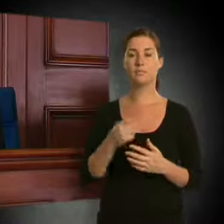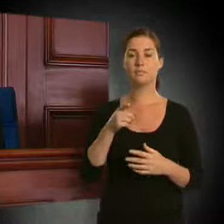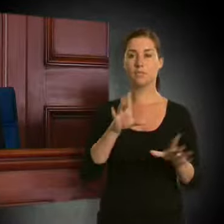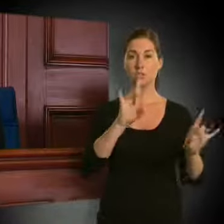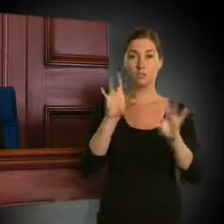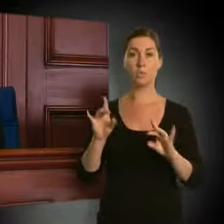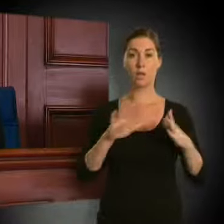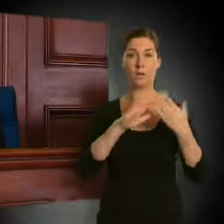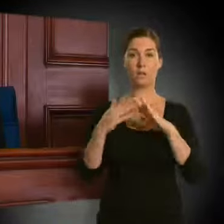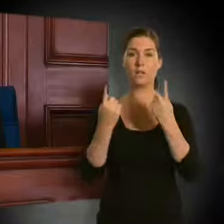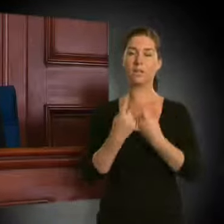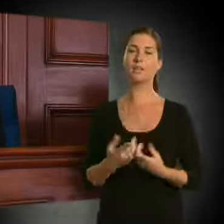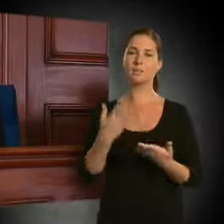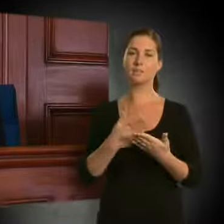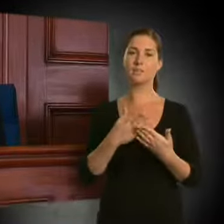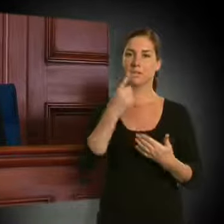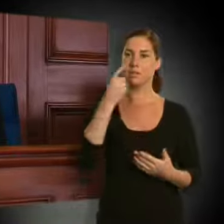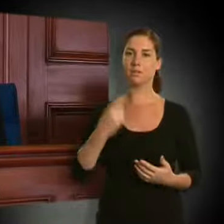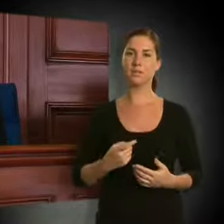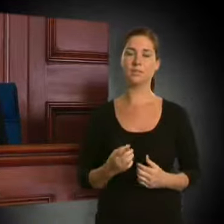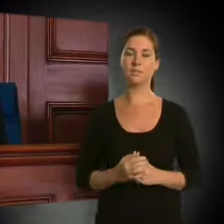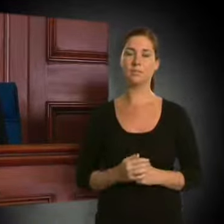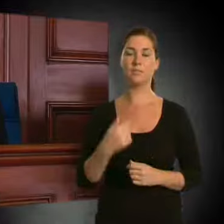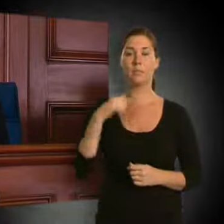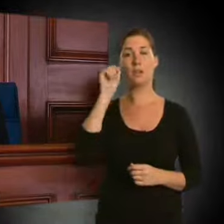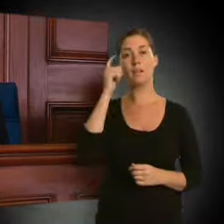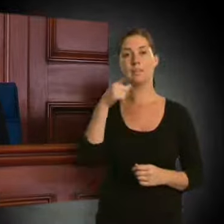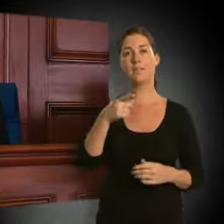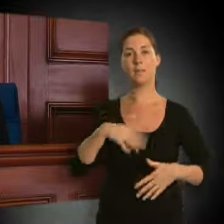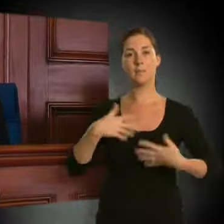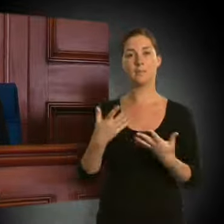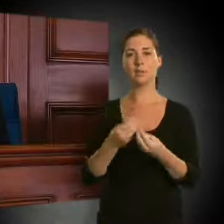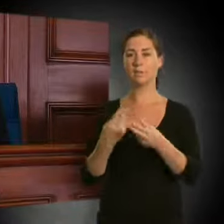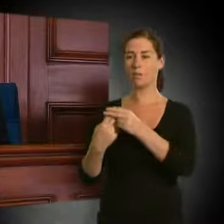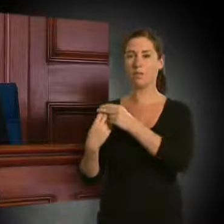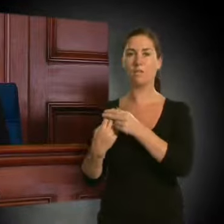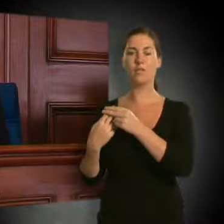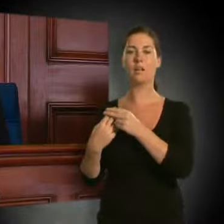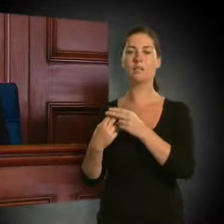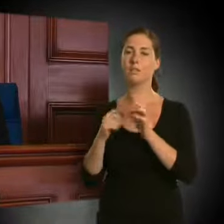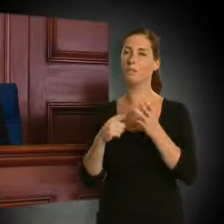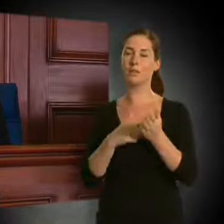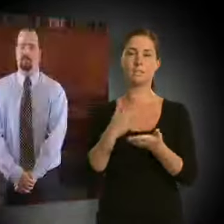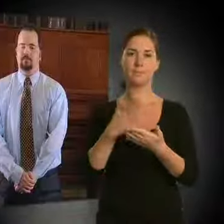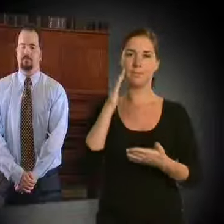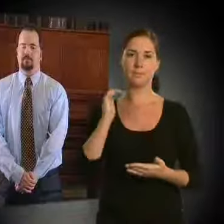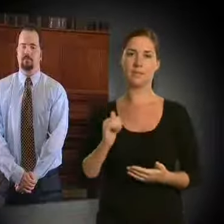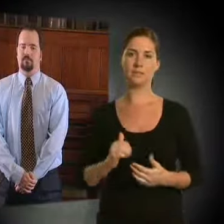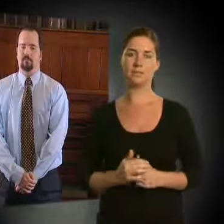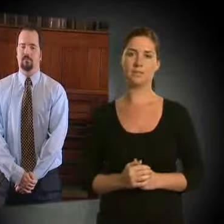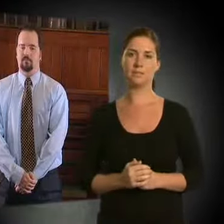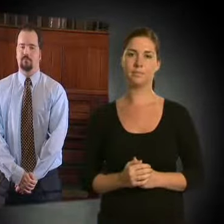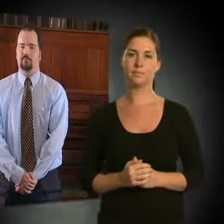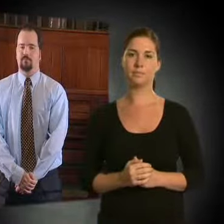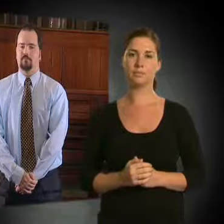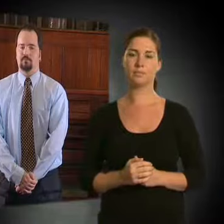destroying community facilities is a very serious matter. I understand that you're upset about your girlfriend, but frankly, that's no excuse.